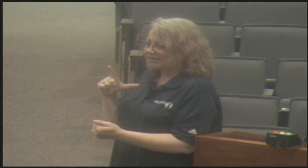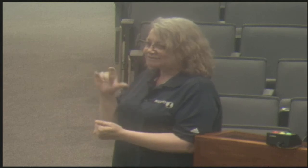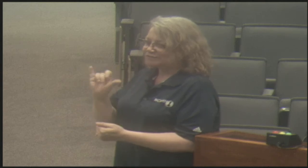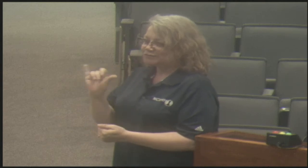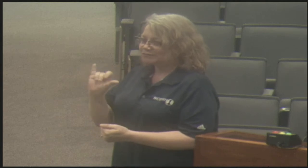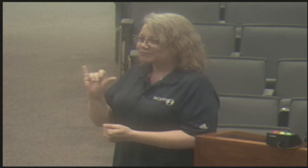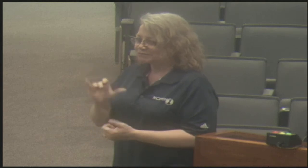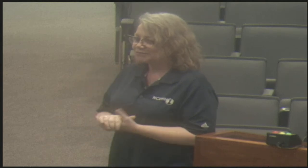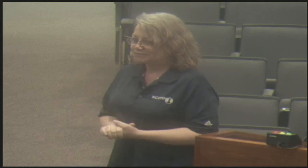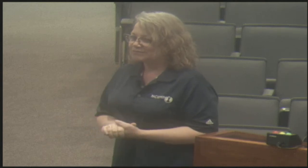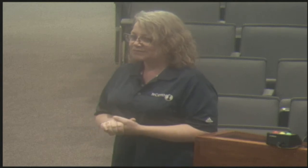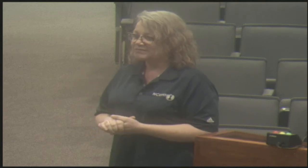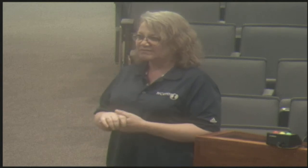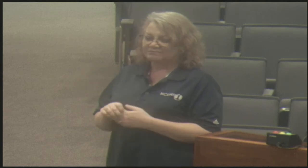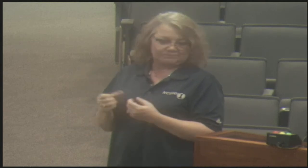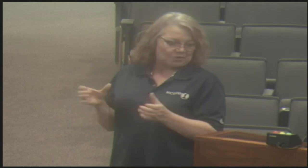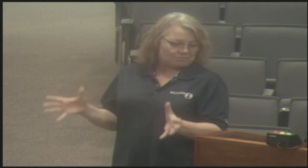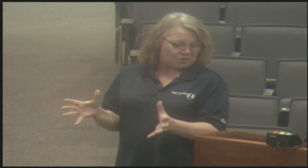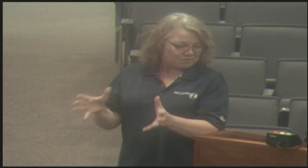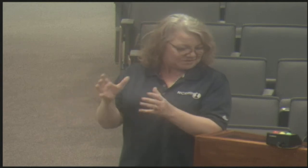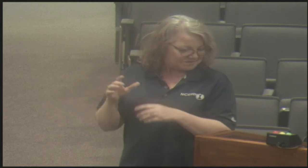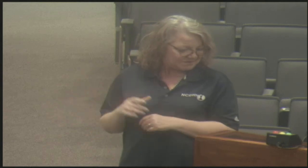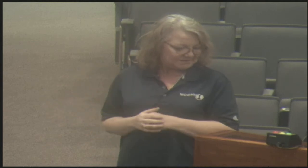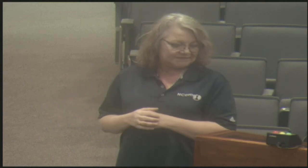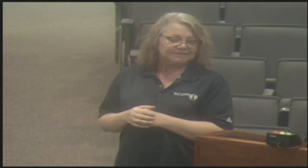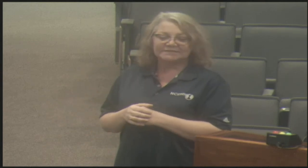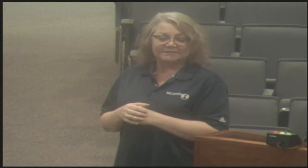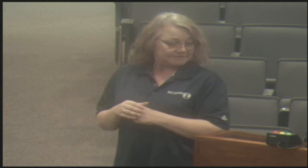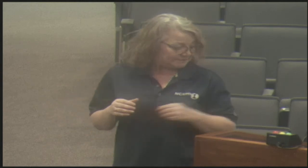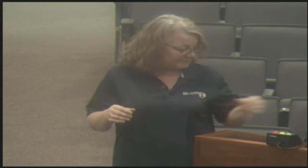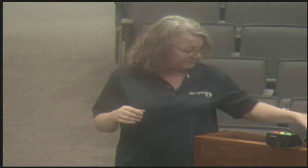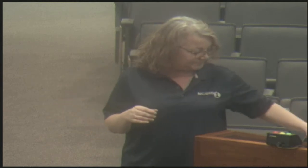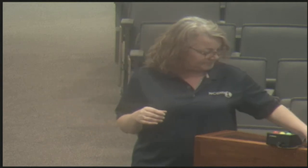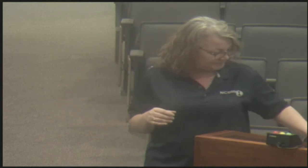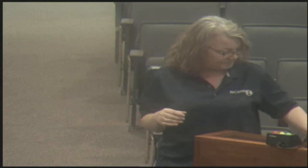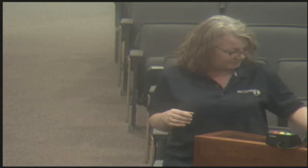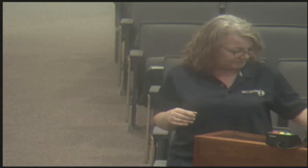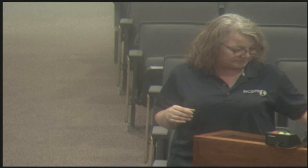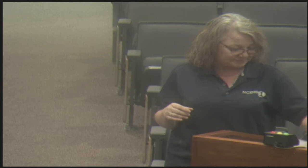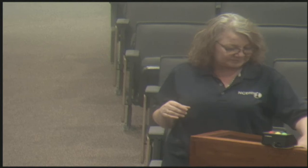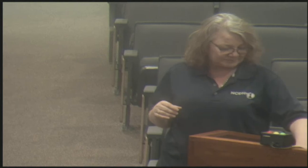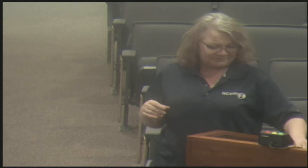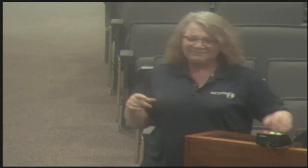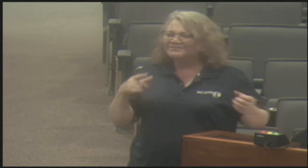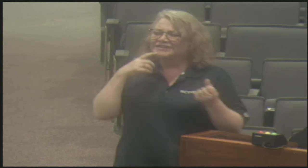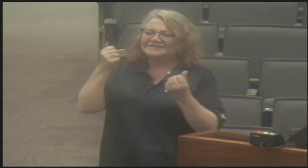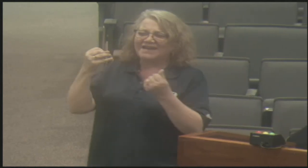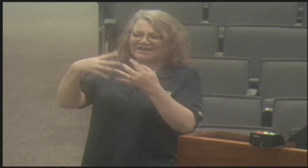you would be in support of that bill when it comes due for that vote.